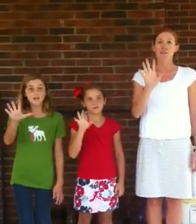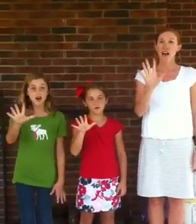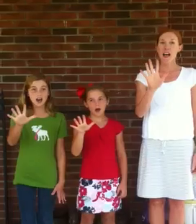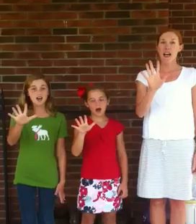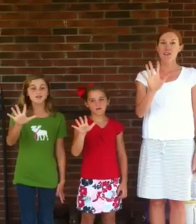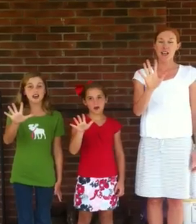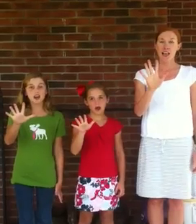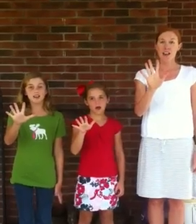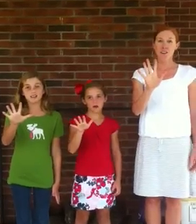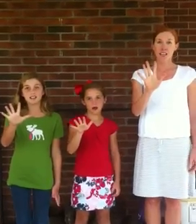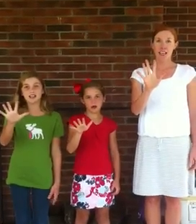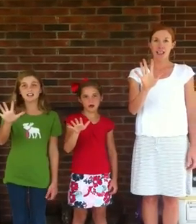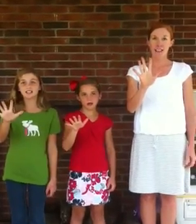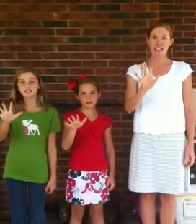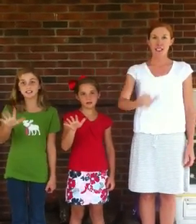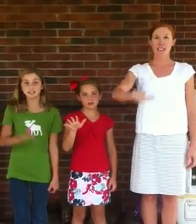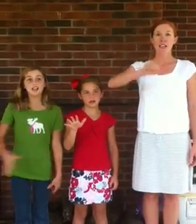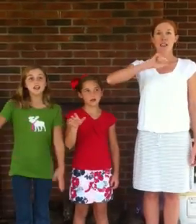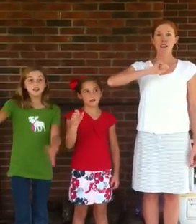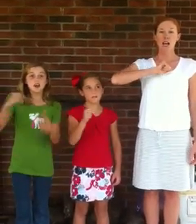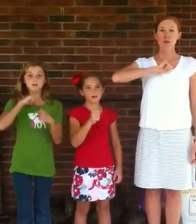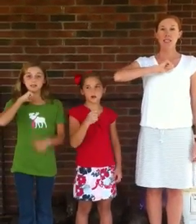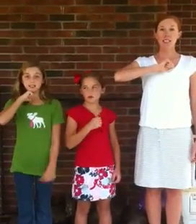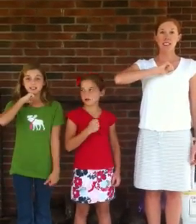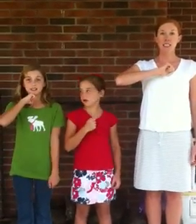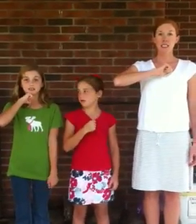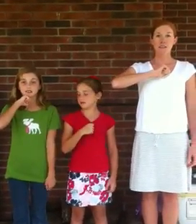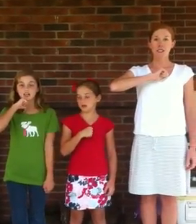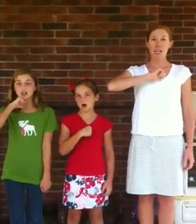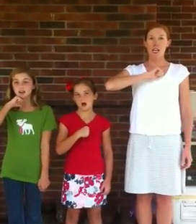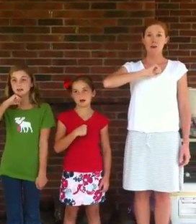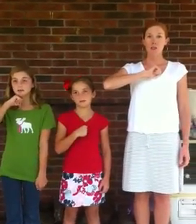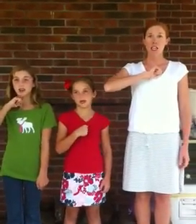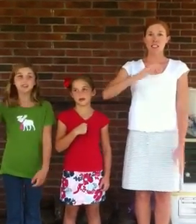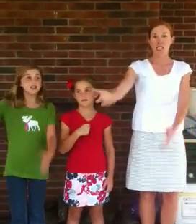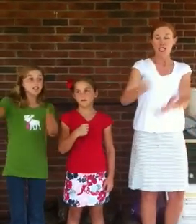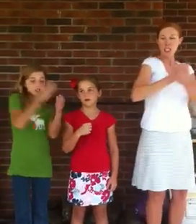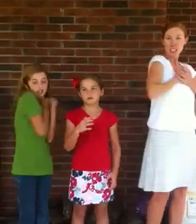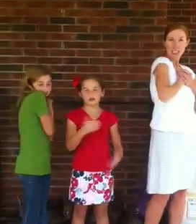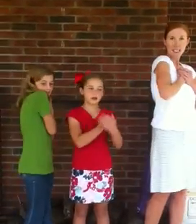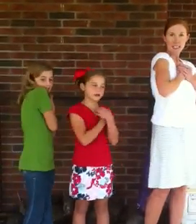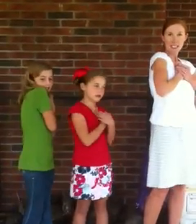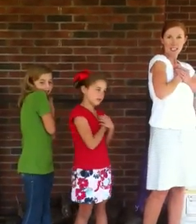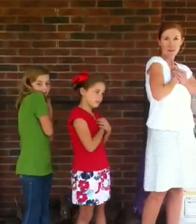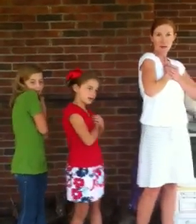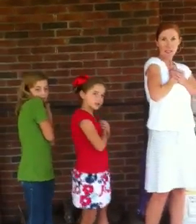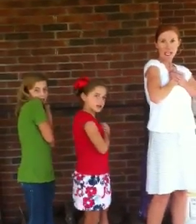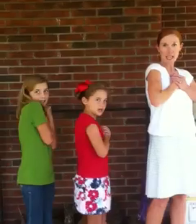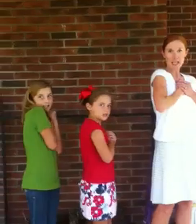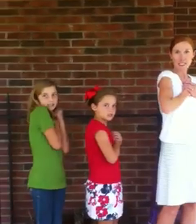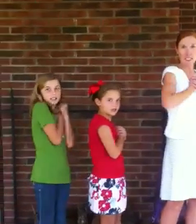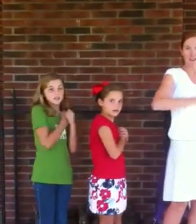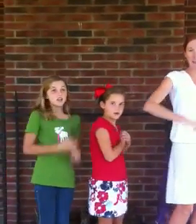Five noun cases. Nominative subject. Genitive possessive.